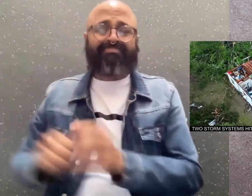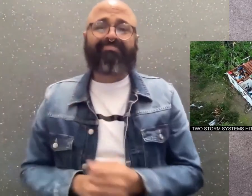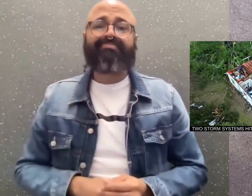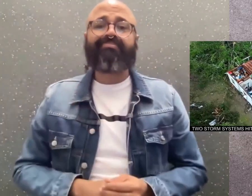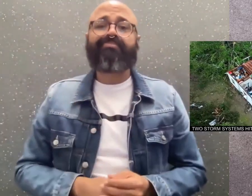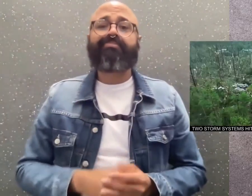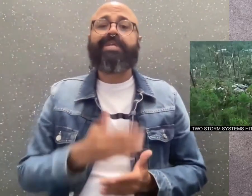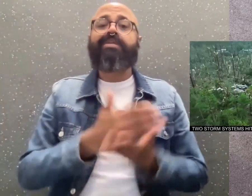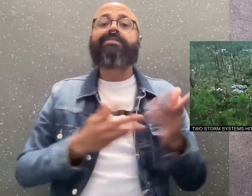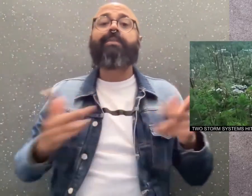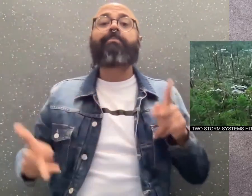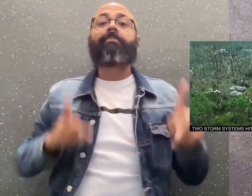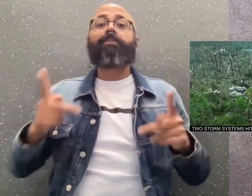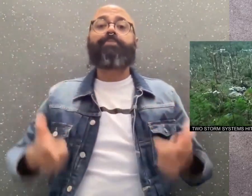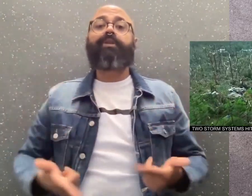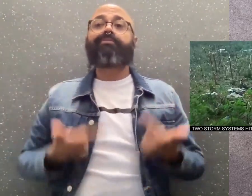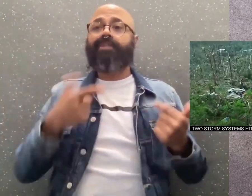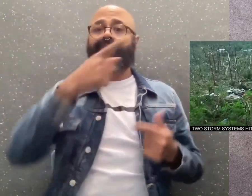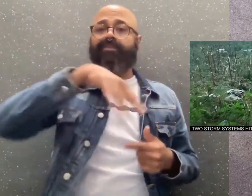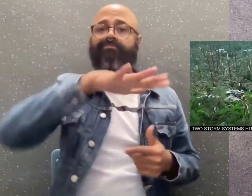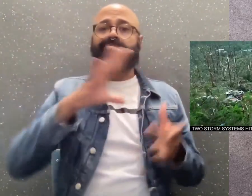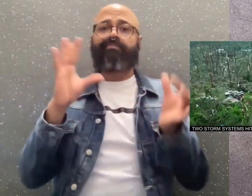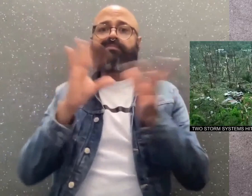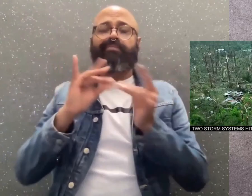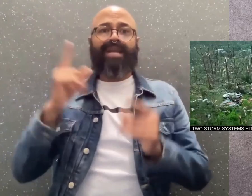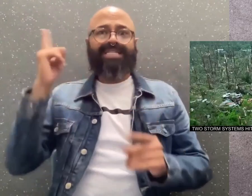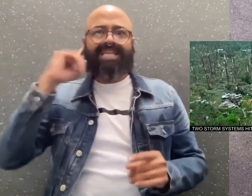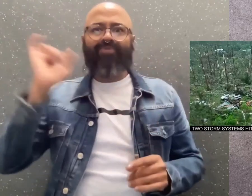Some residents say it sounded like a train was hitting their house.